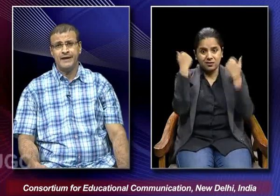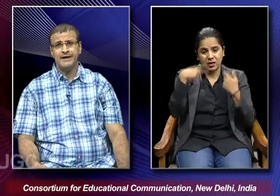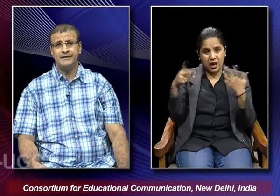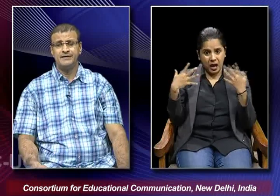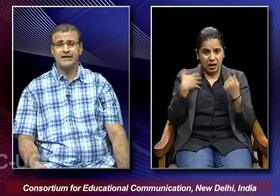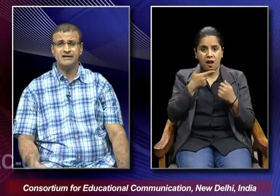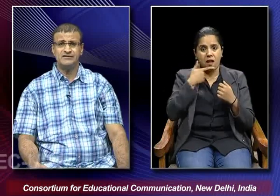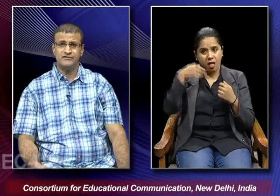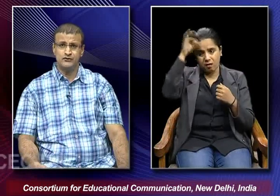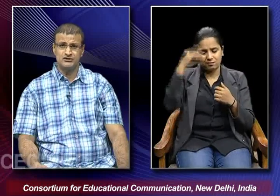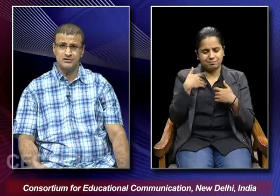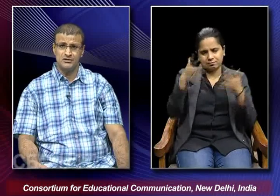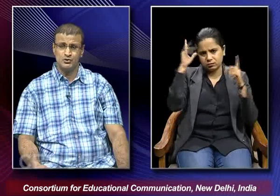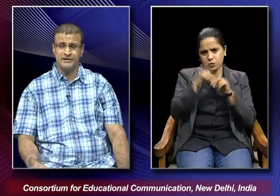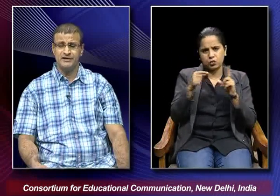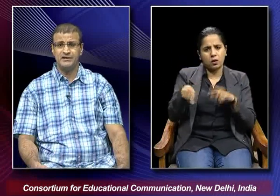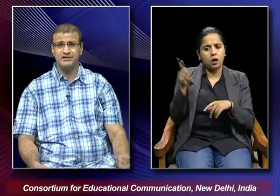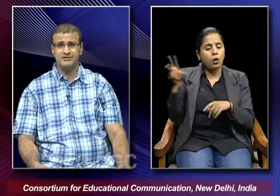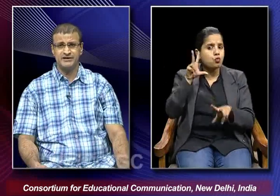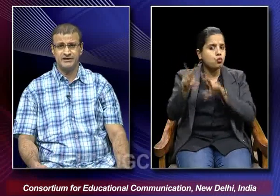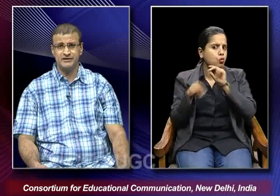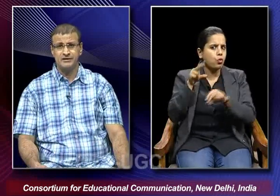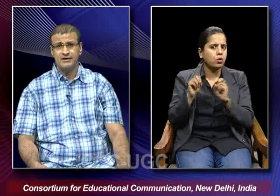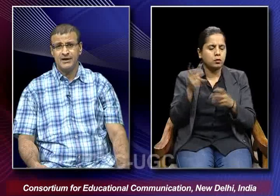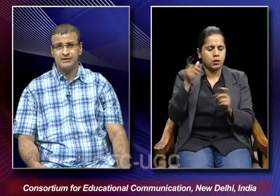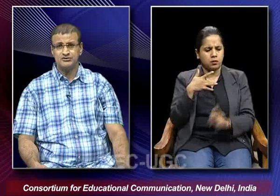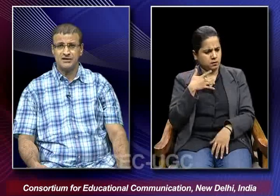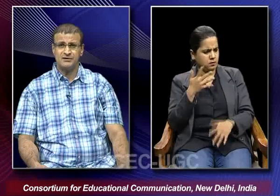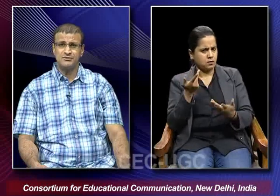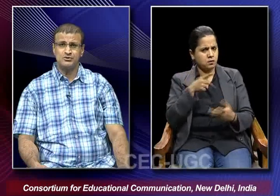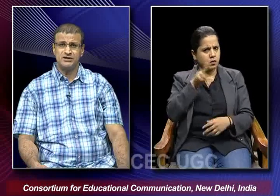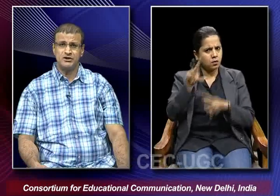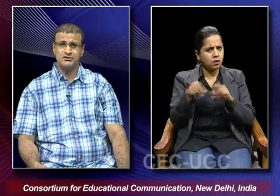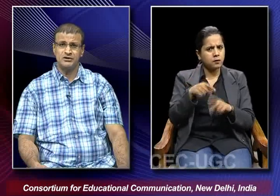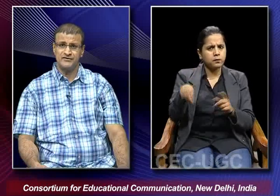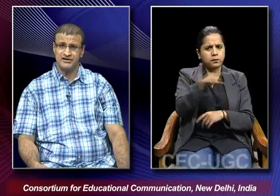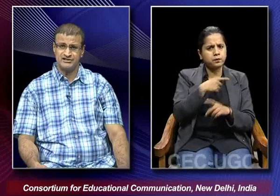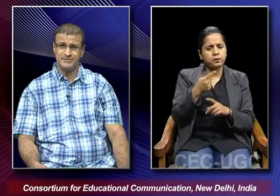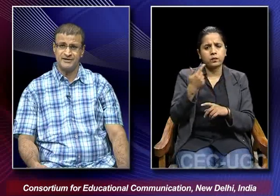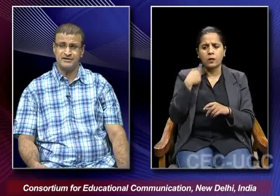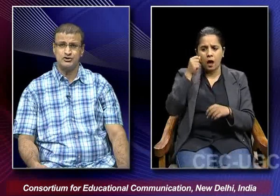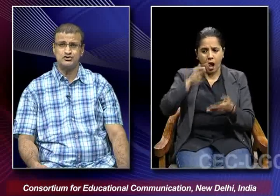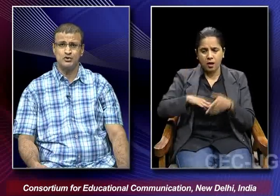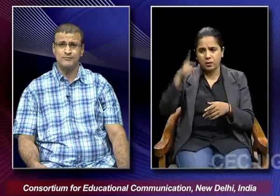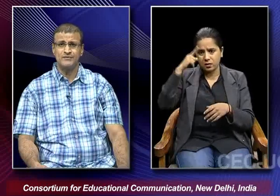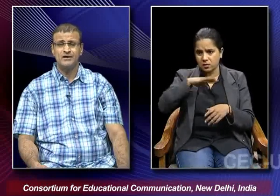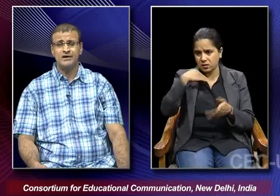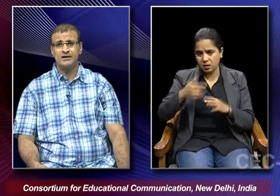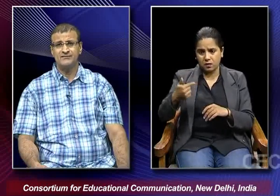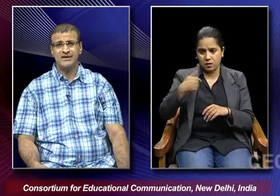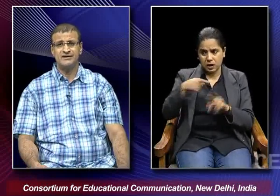And her active refusal to be intimidated and to succumb to the authority of her husband is also